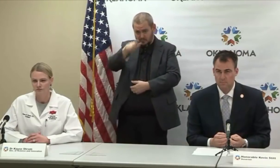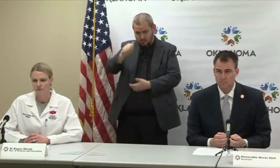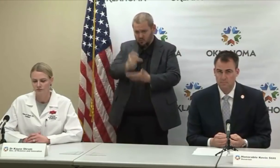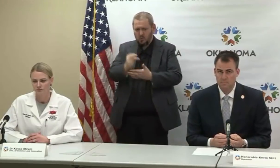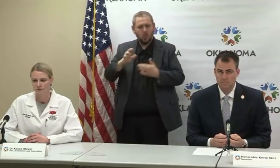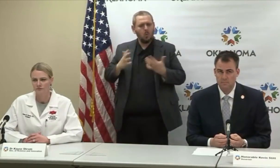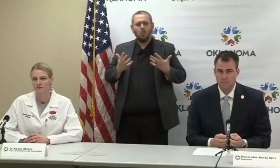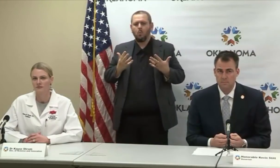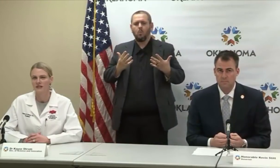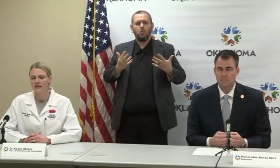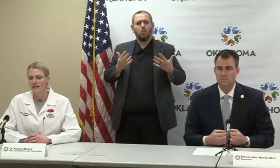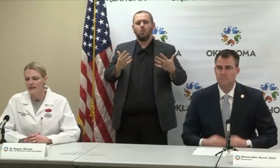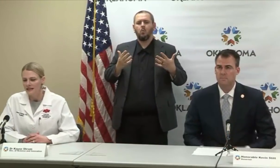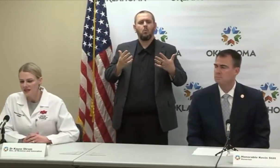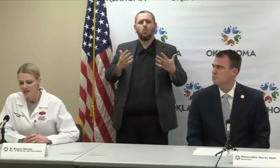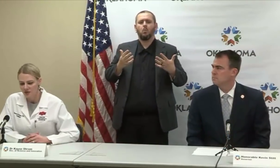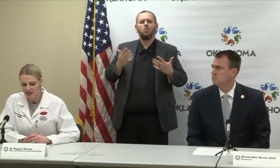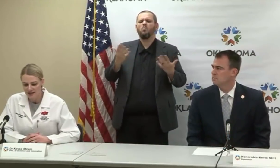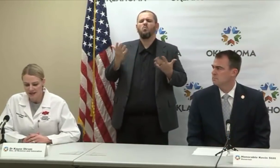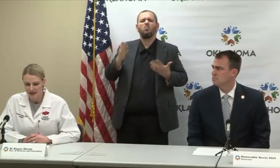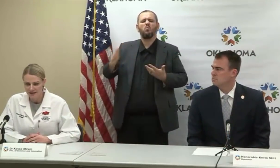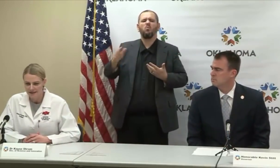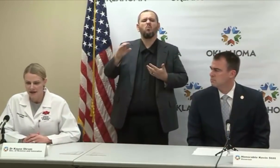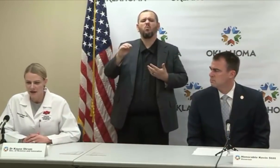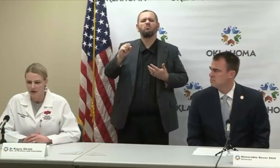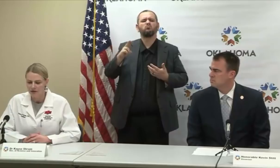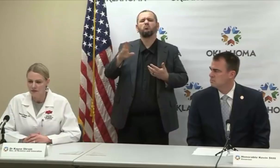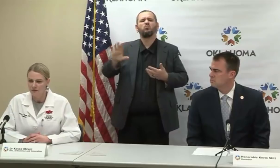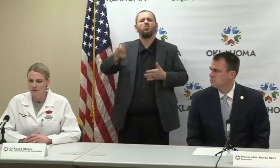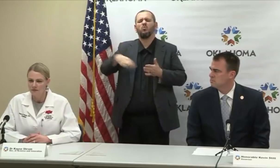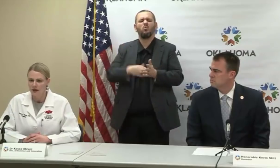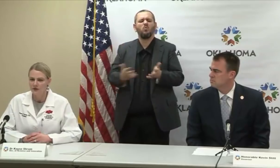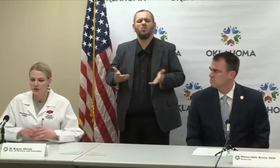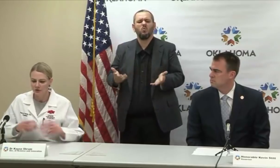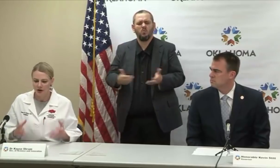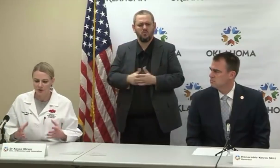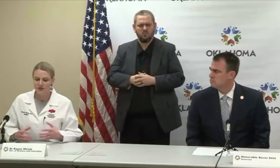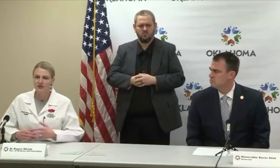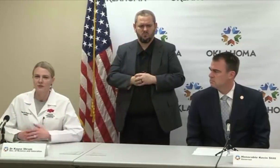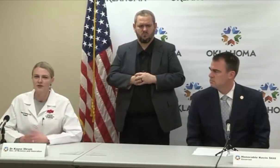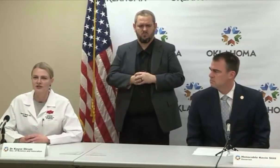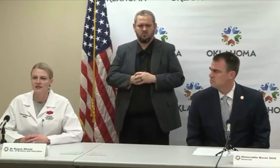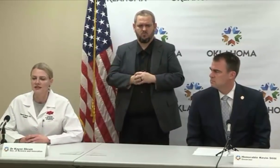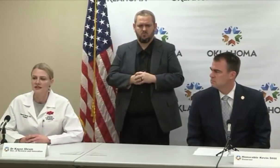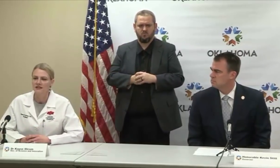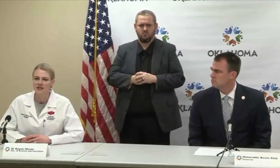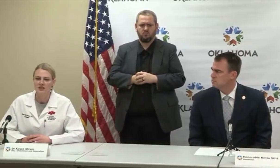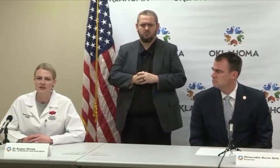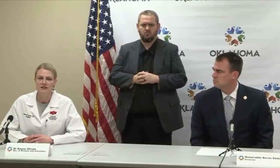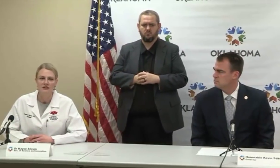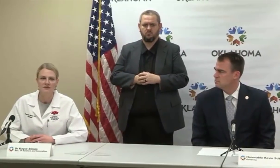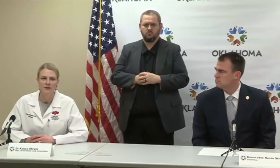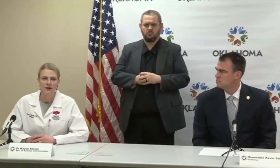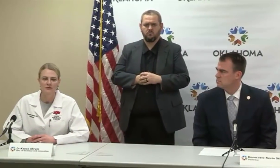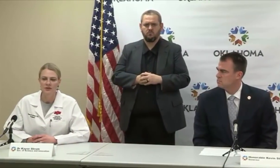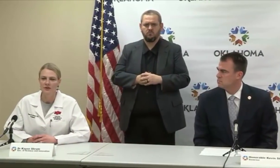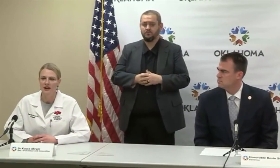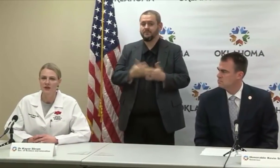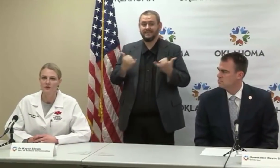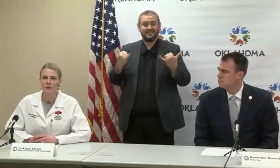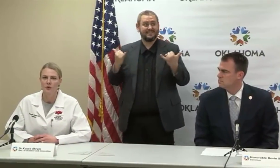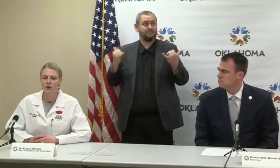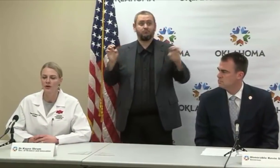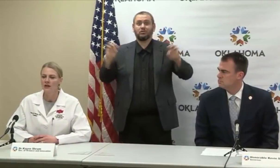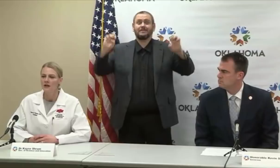playing in this effort. Yeah. So as under this emergency condition, the federal government